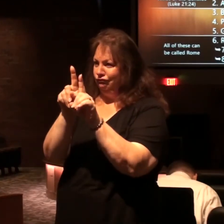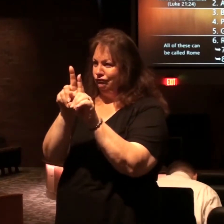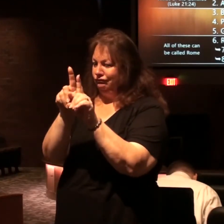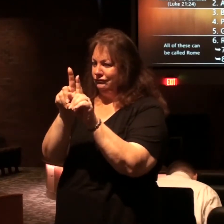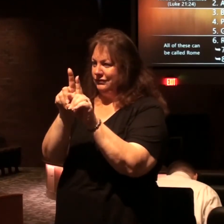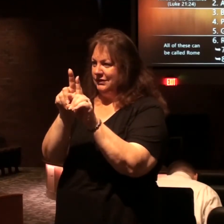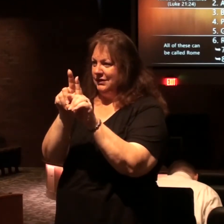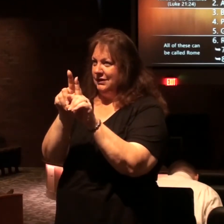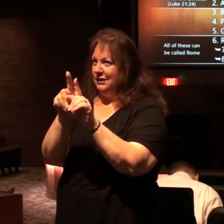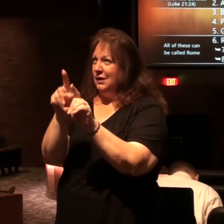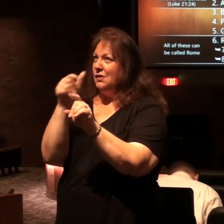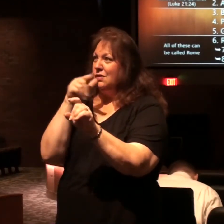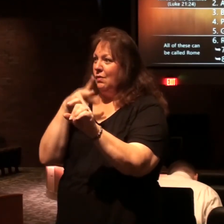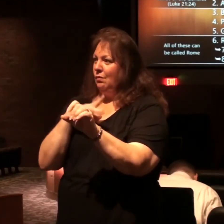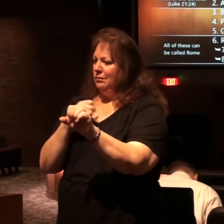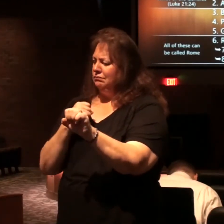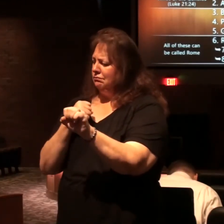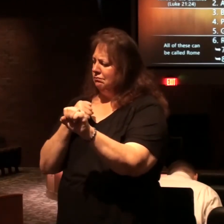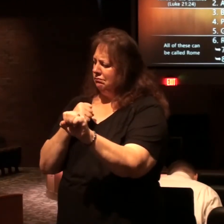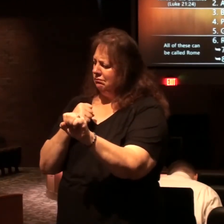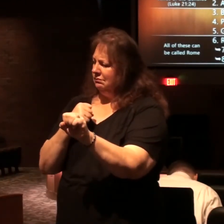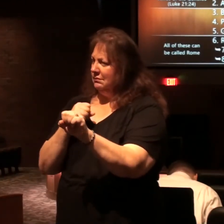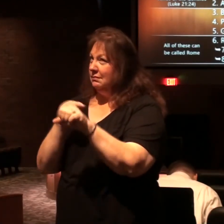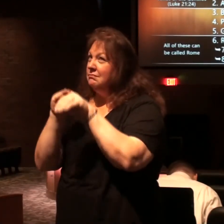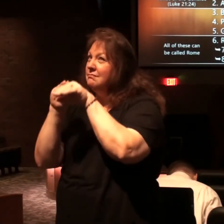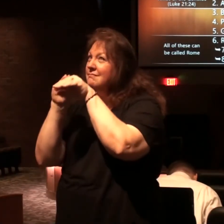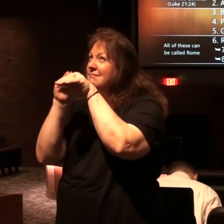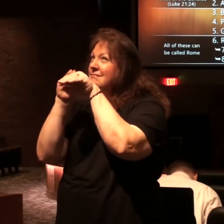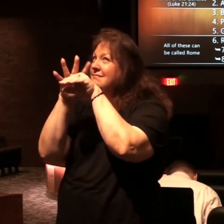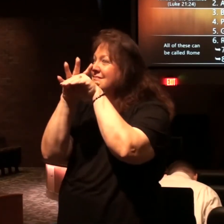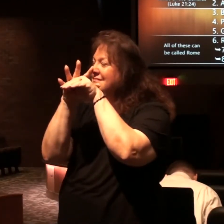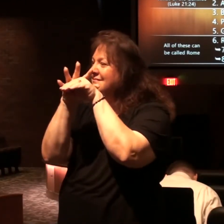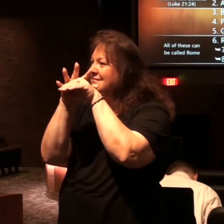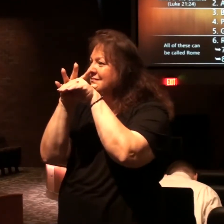is a powerful influence